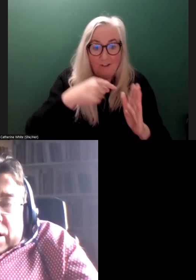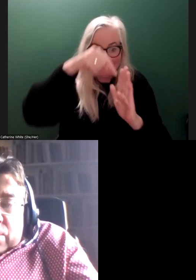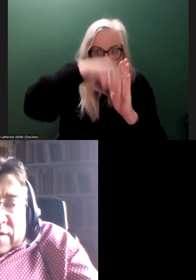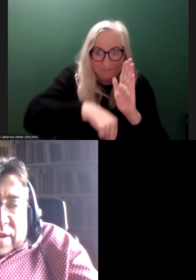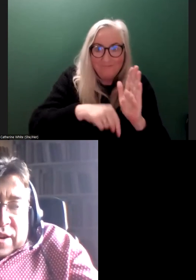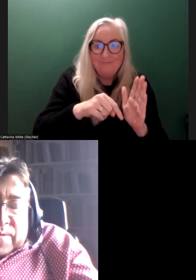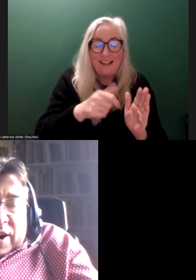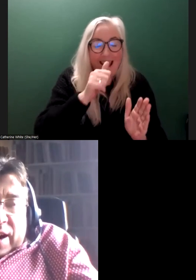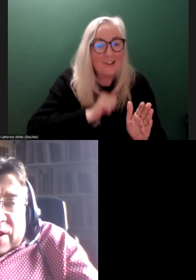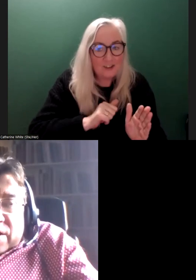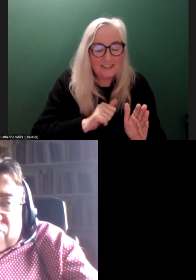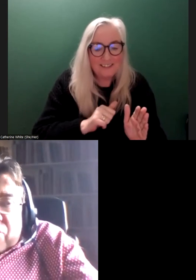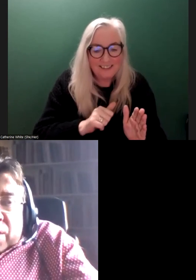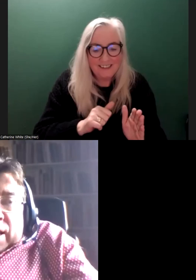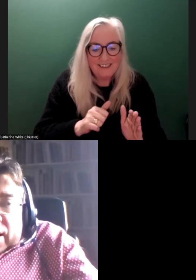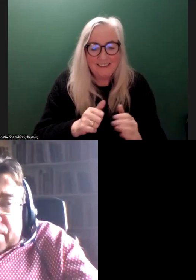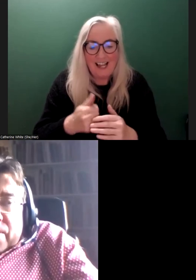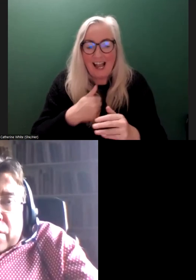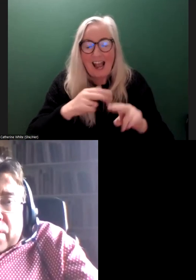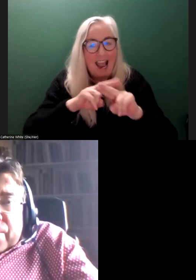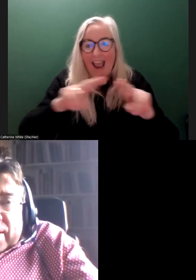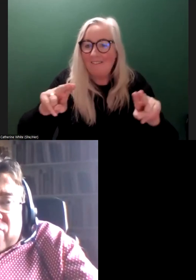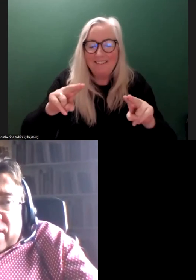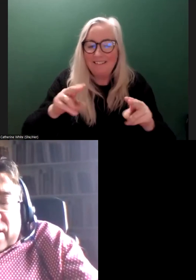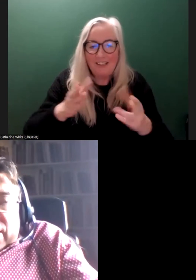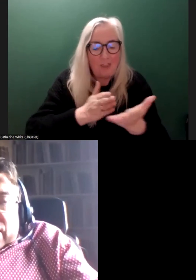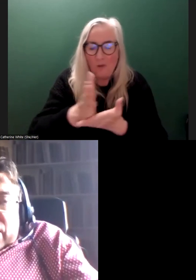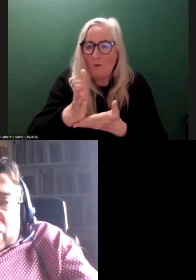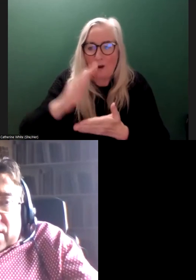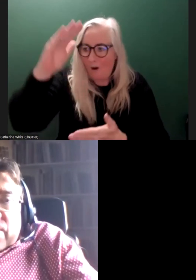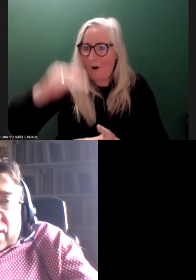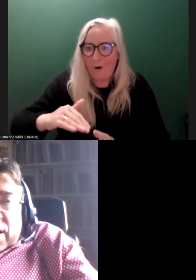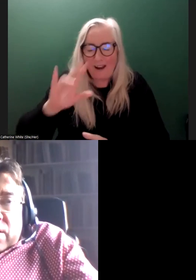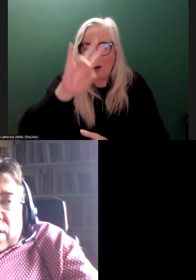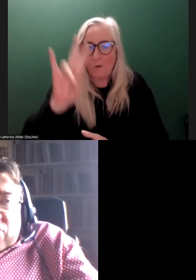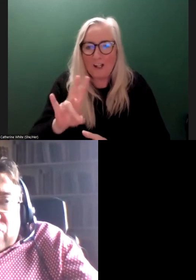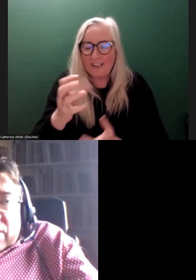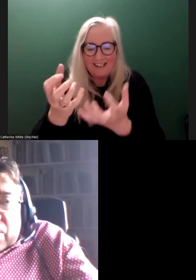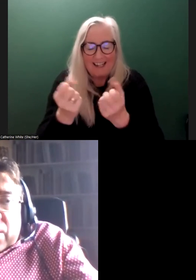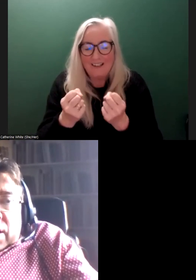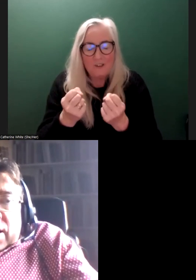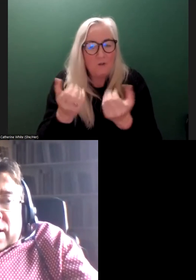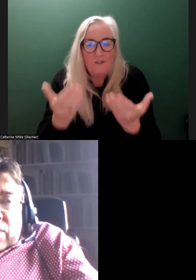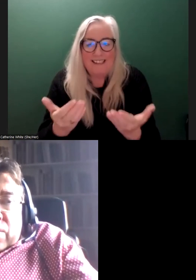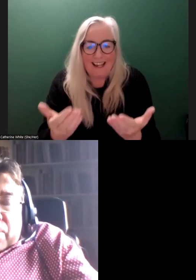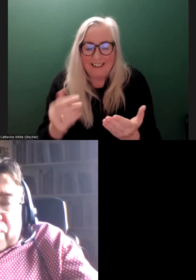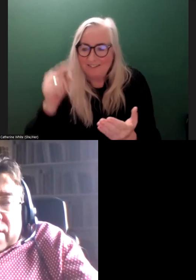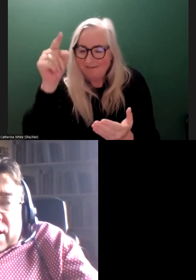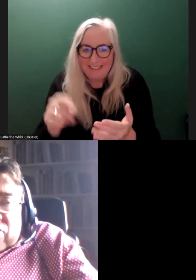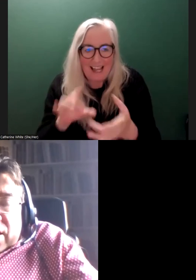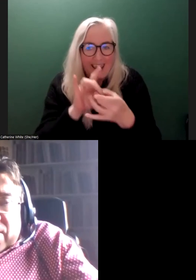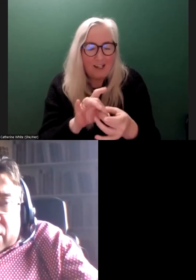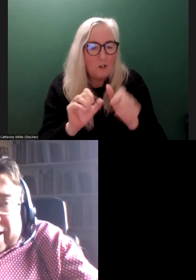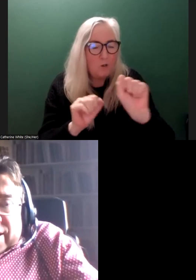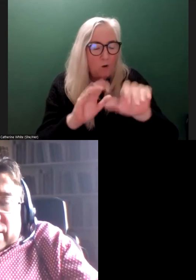there really was, I haven't gotten through half the number of questions that I received today in relation to your presentation.